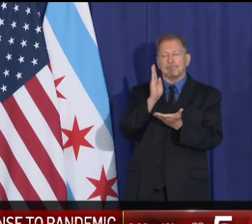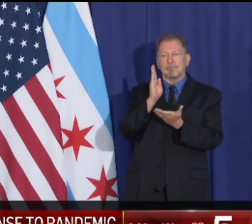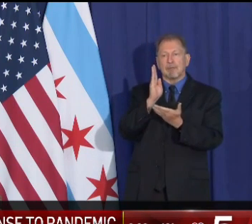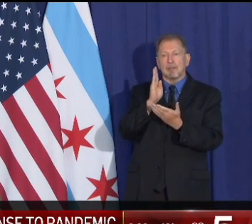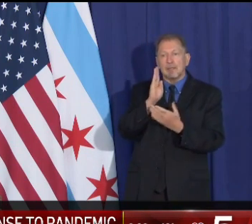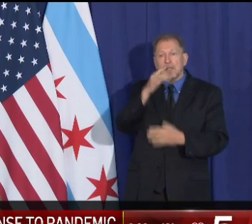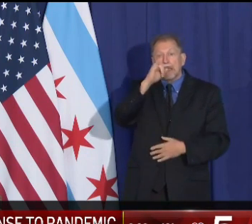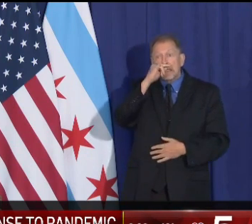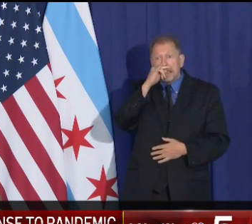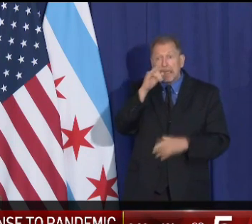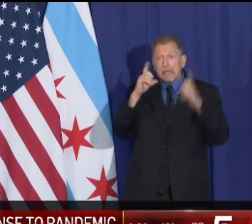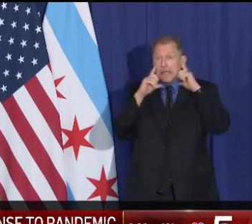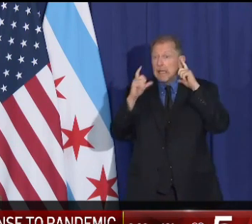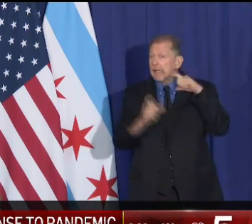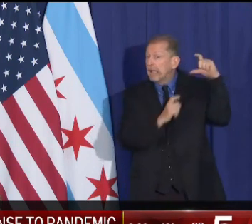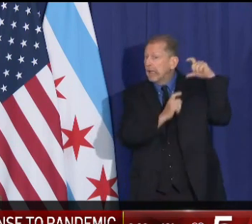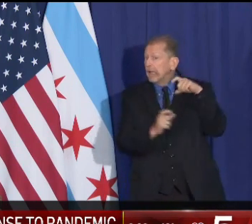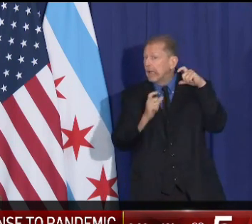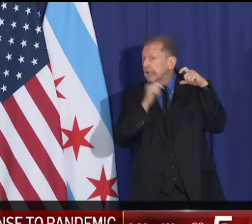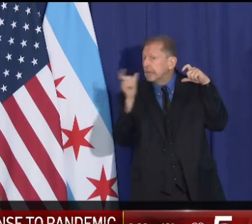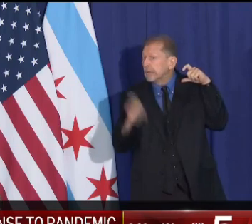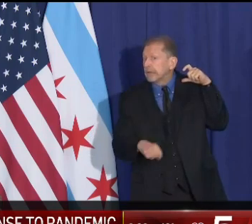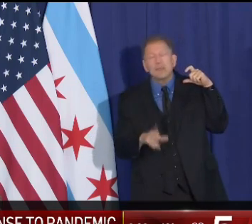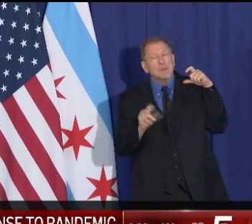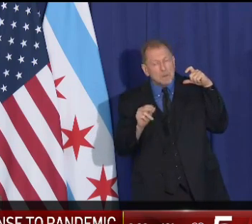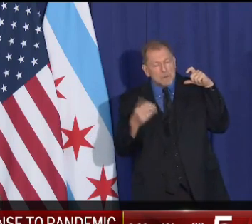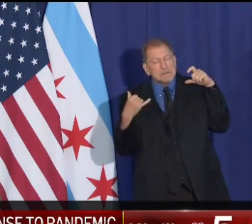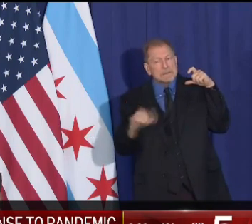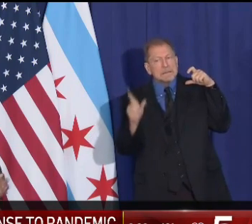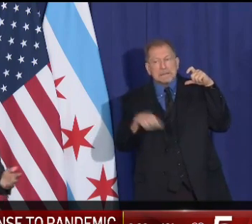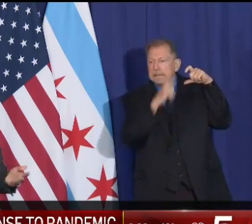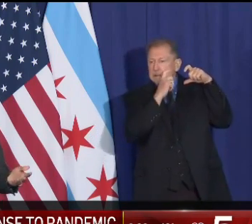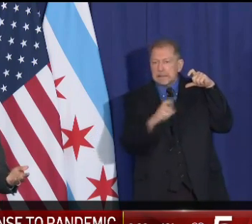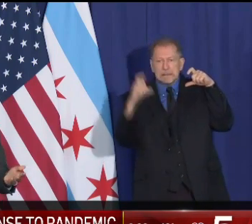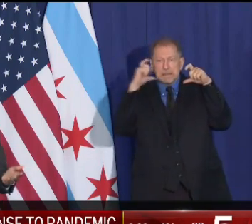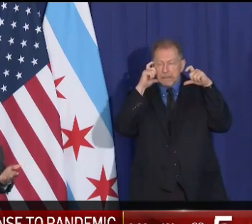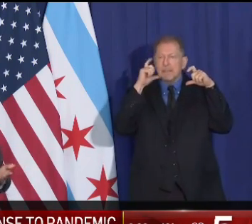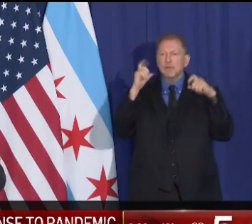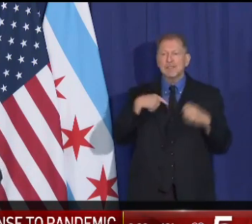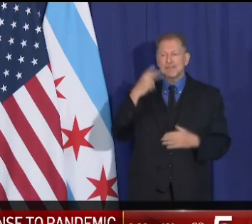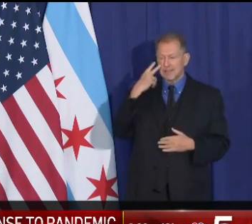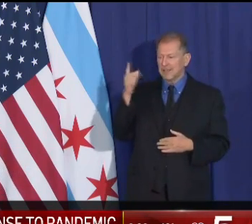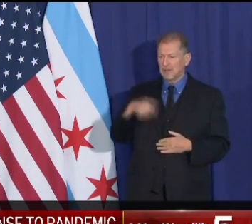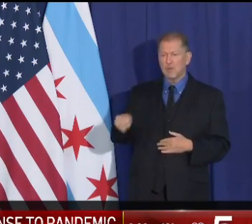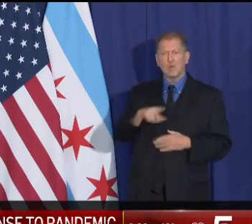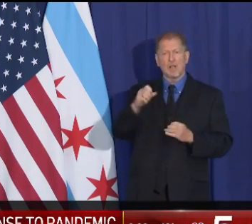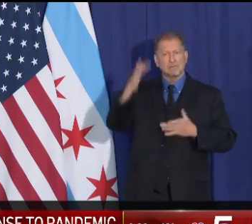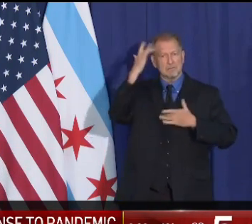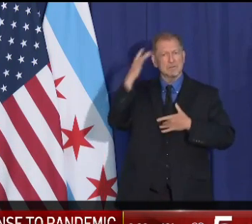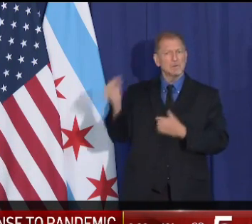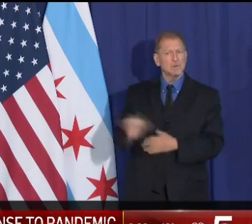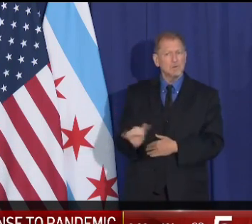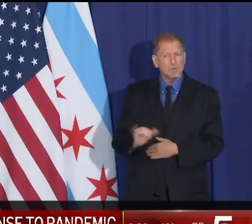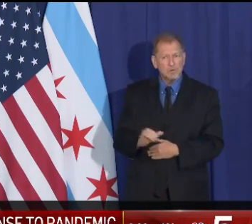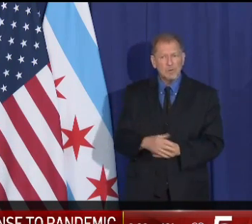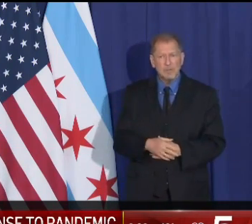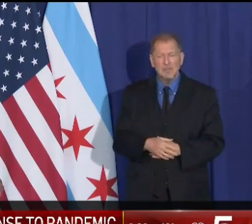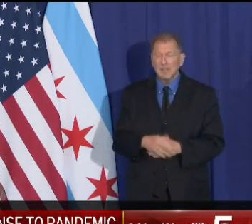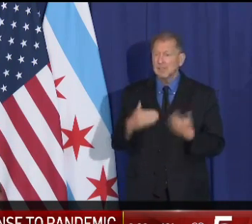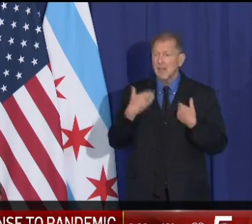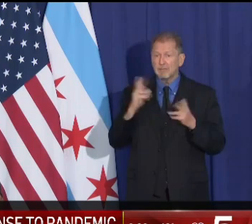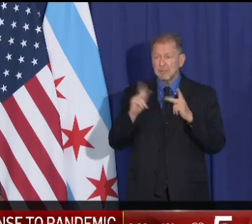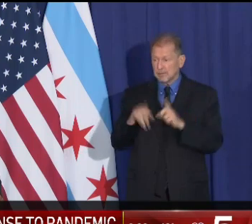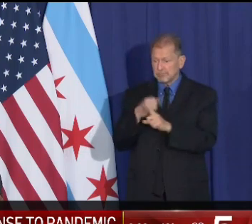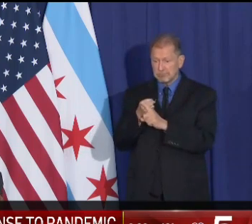immune to the effects and the ravages of COVID-19. We see that in the data. You are getting infected.